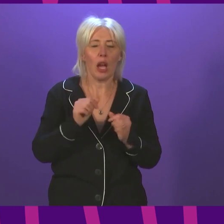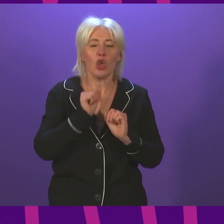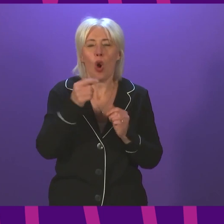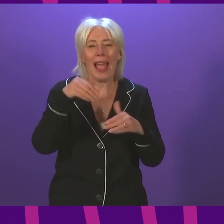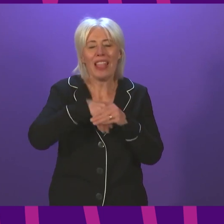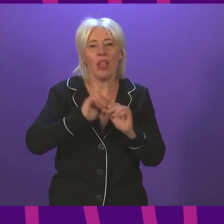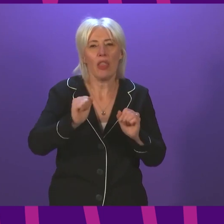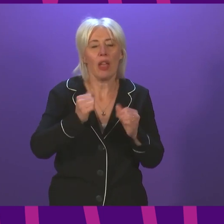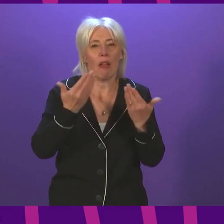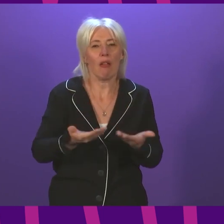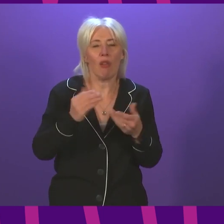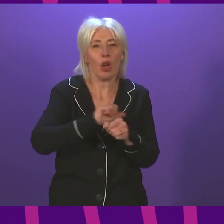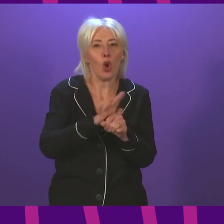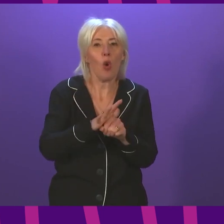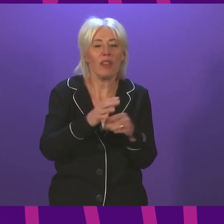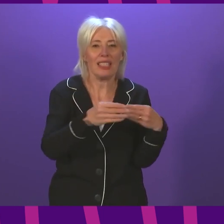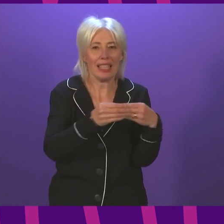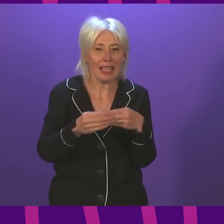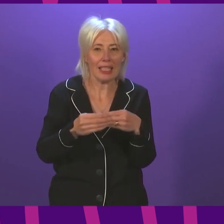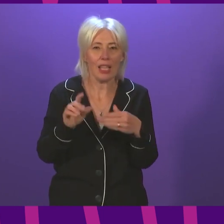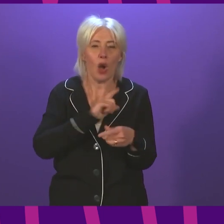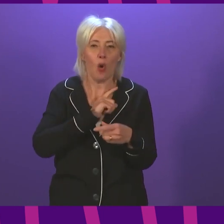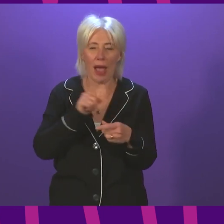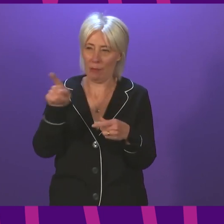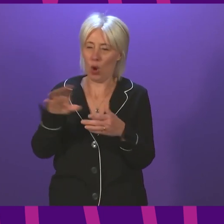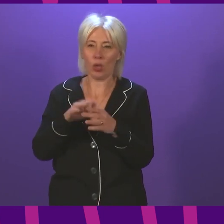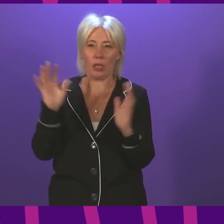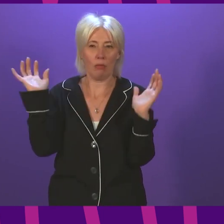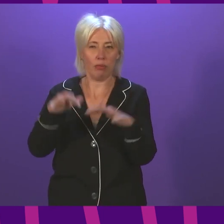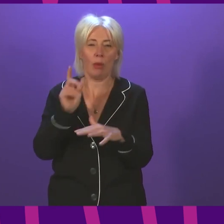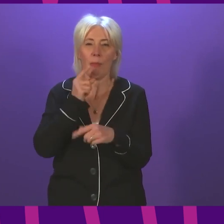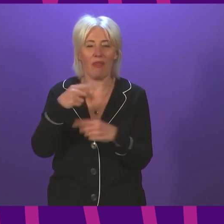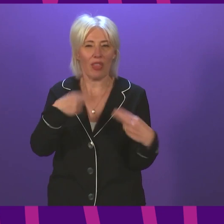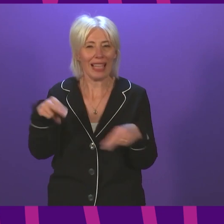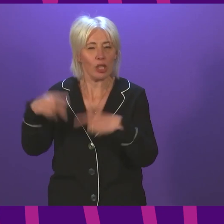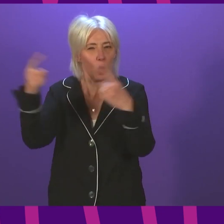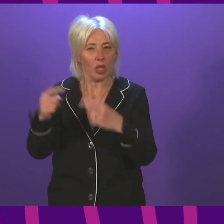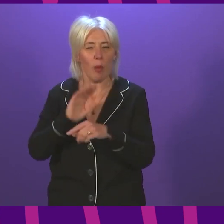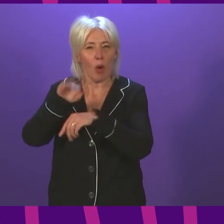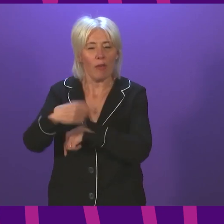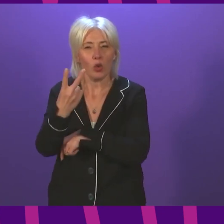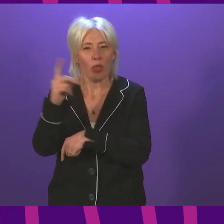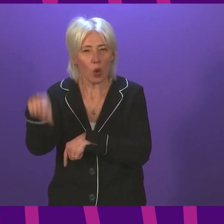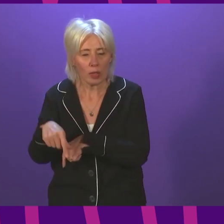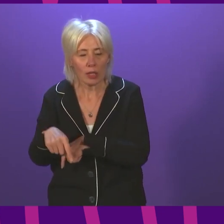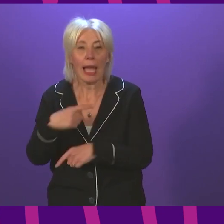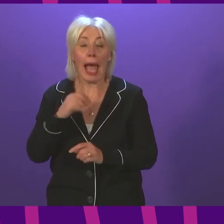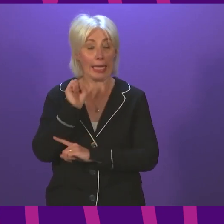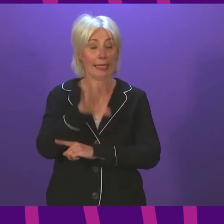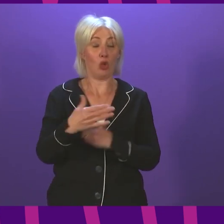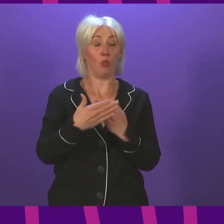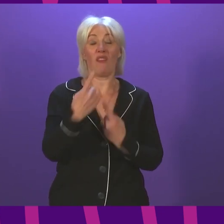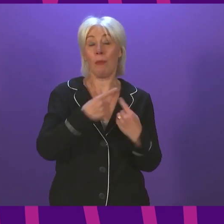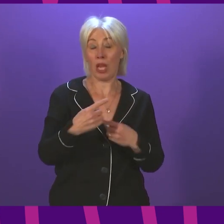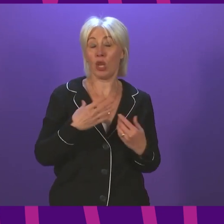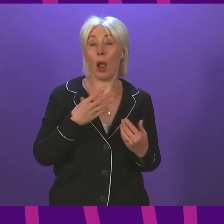guidance as the event requires an attendance of up to 2,000. I can send the First Minister's office more information if required but I wonder if the First